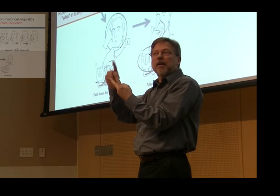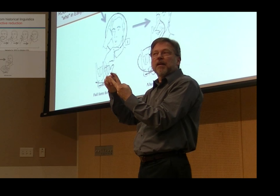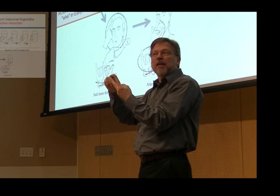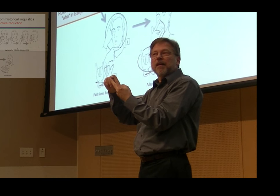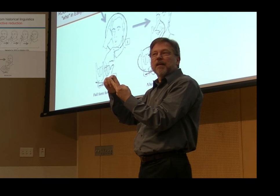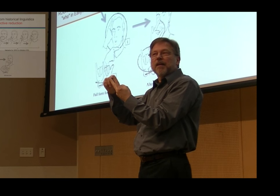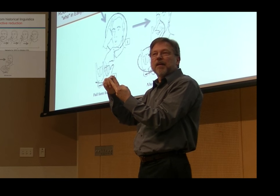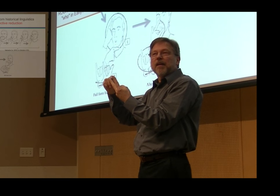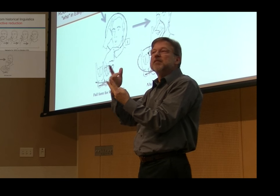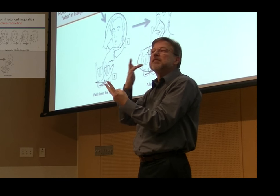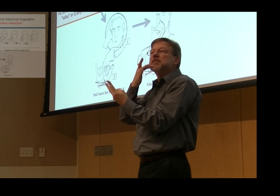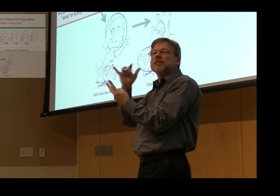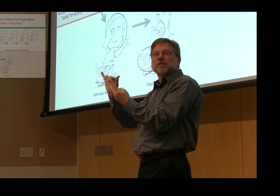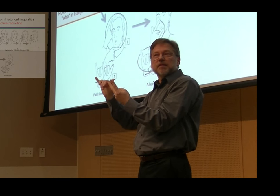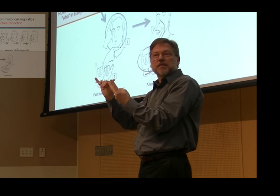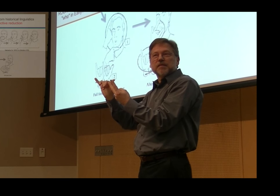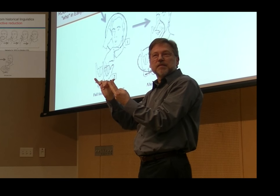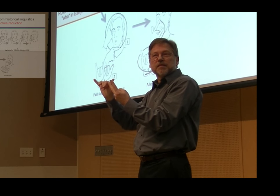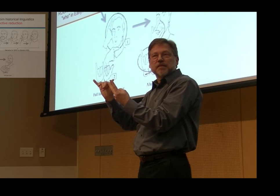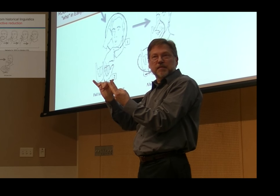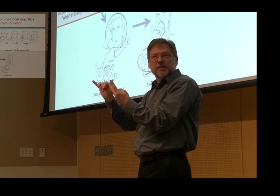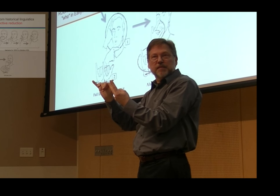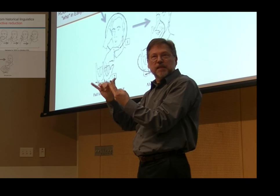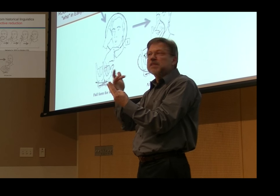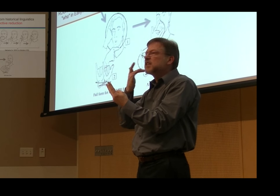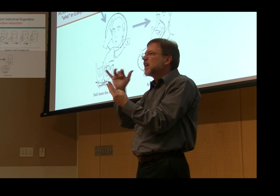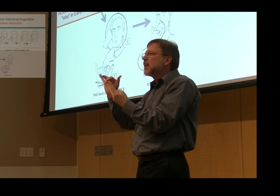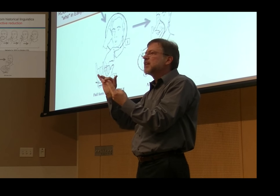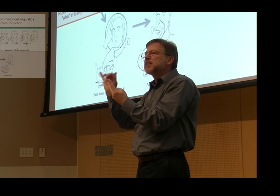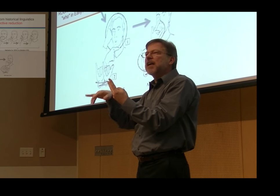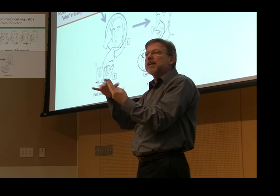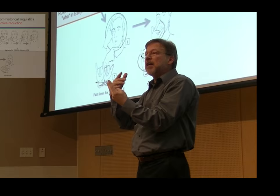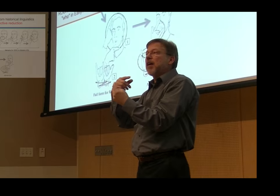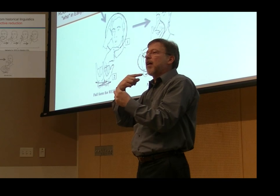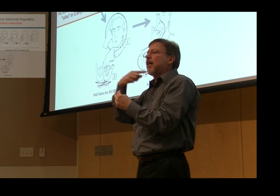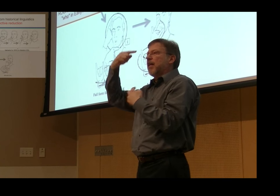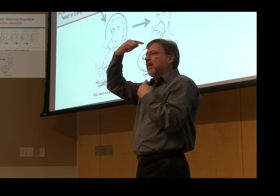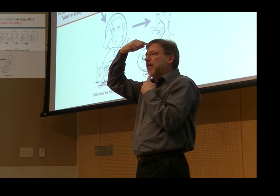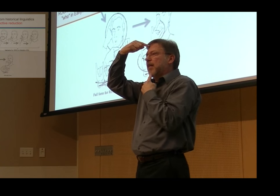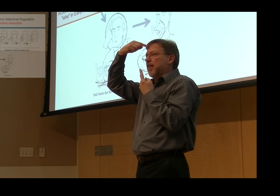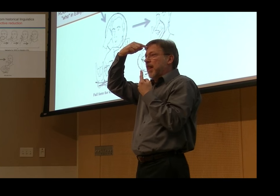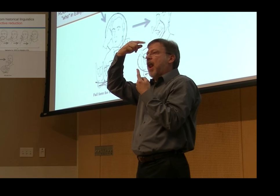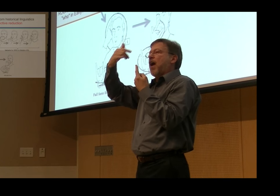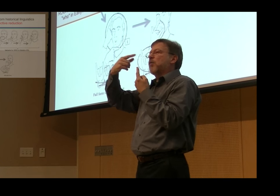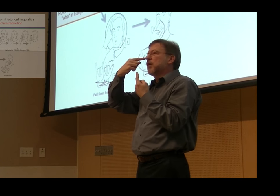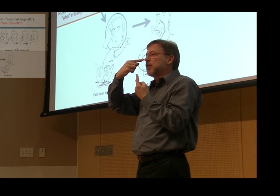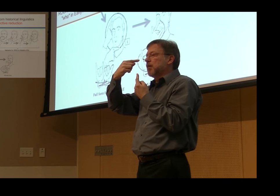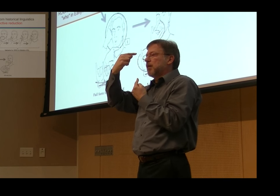look, same as. You have taste, same as. It tastes like this. So you have the nose